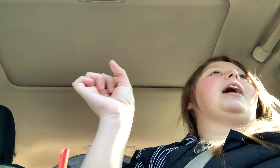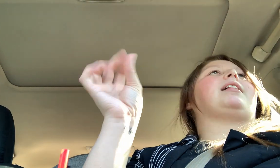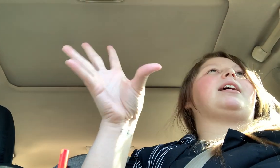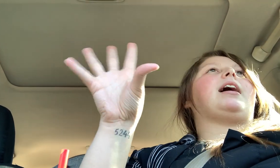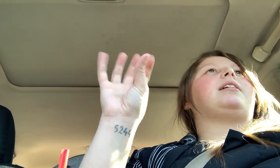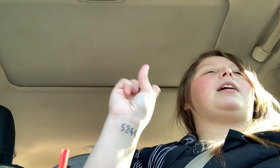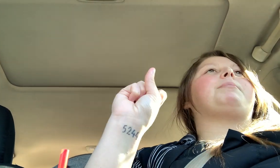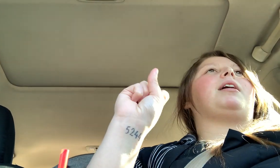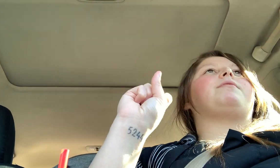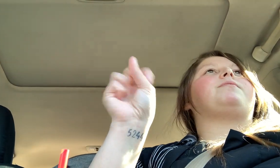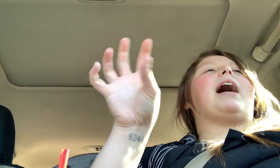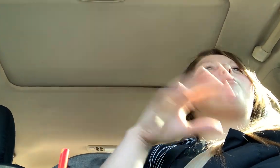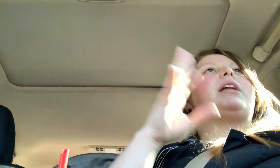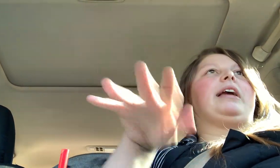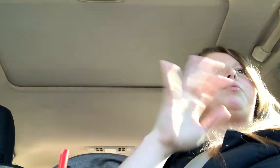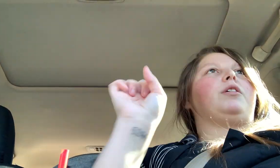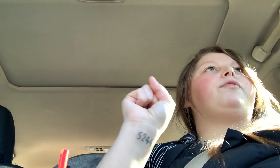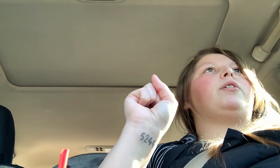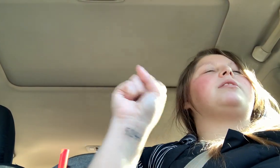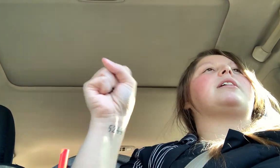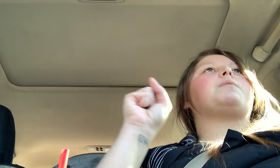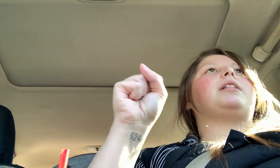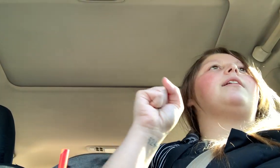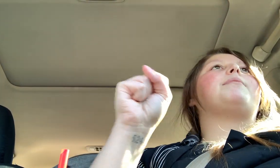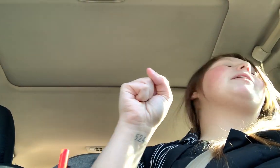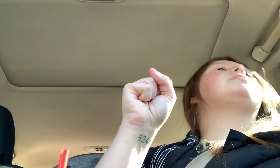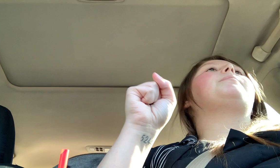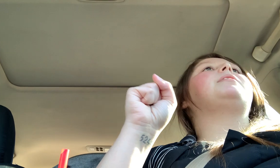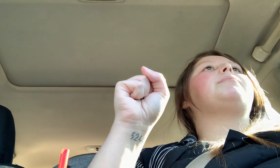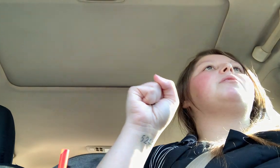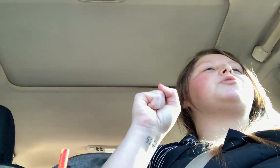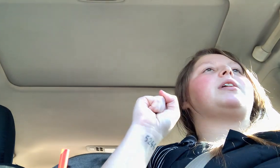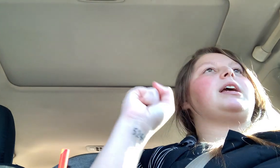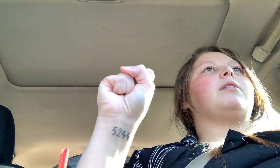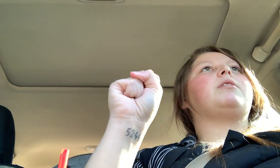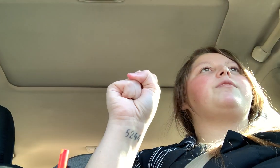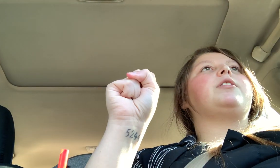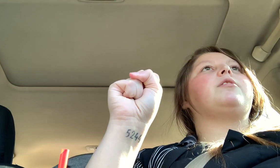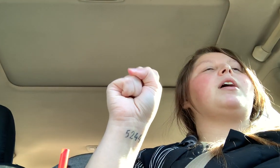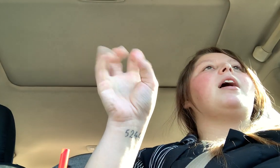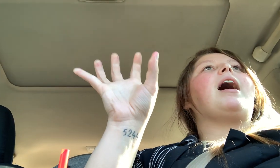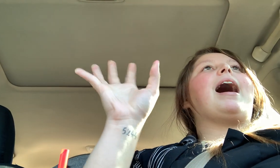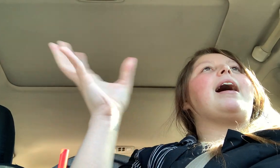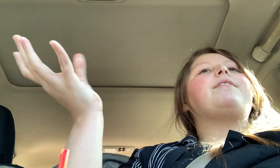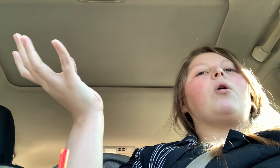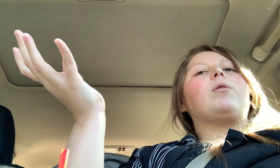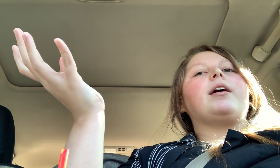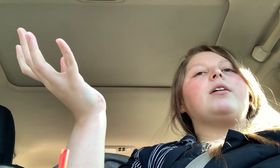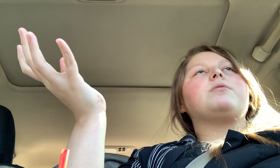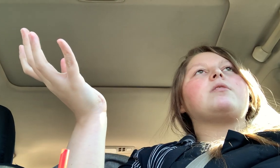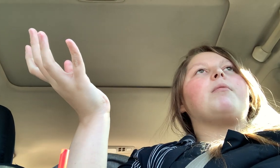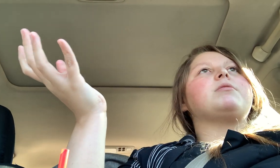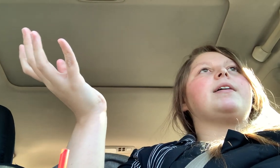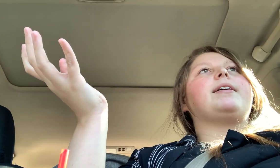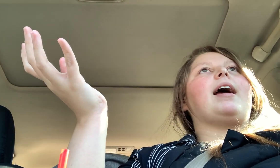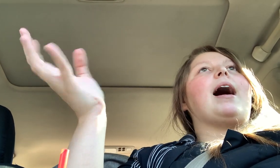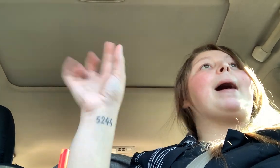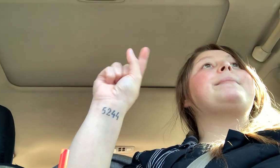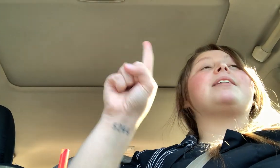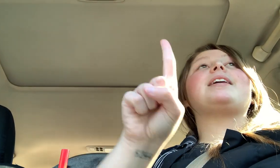day. Like I, I'm not, I want to eat real food and that's what I love about WWs. You can eat real food. I have Oreos almost every day. I'm not saying